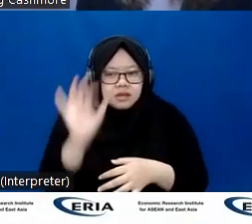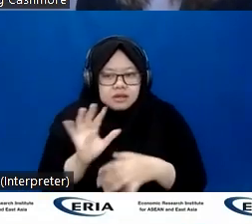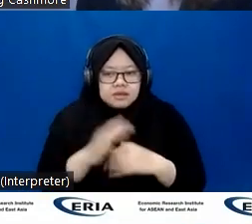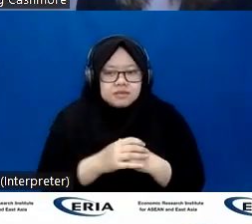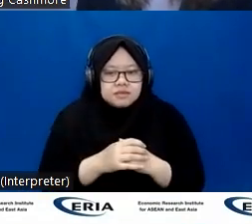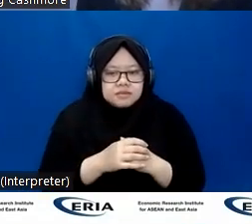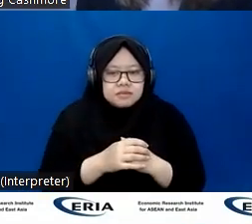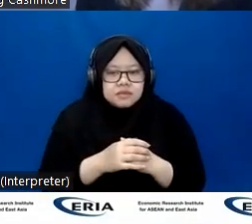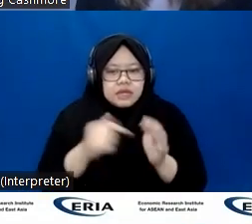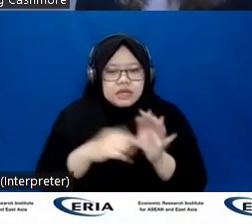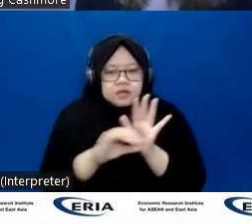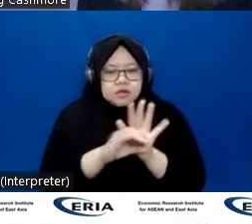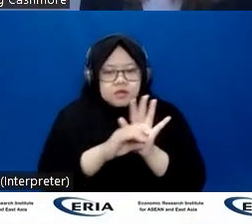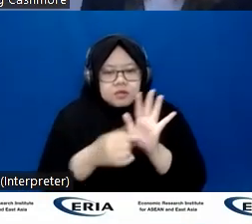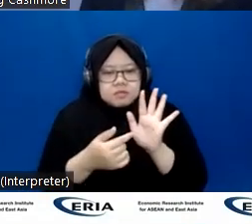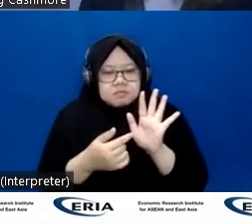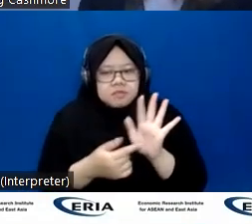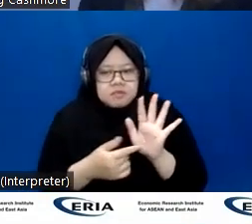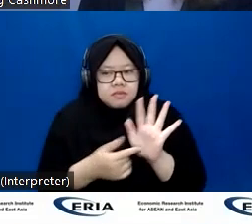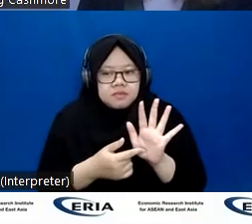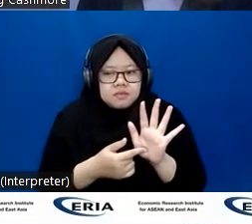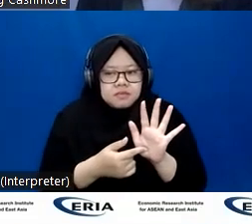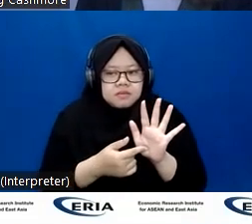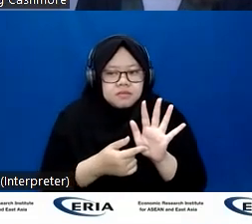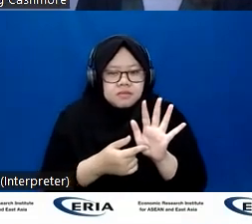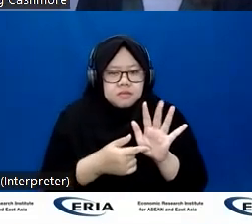visually impaired, scanning a QR code is actually quite difficult.